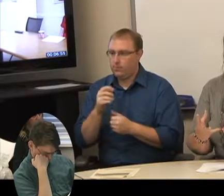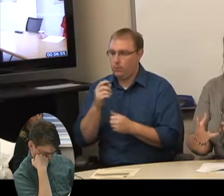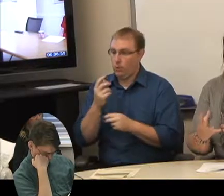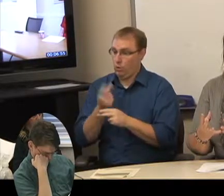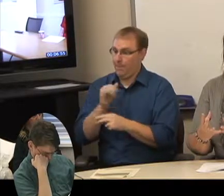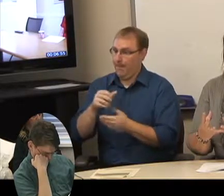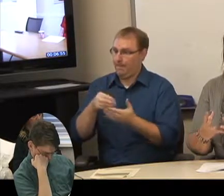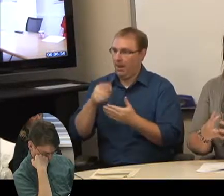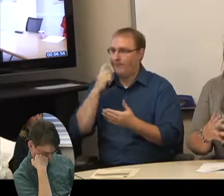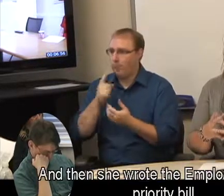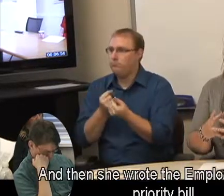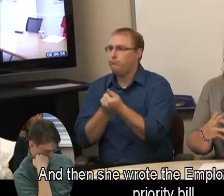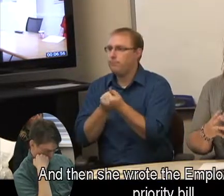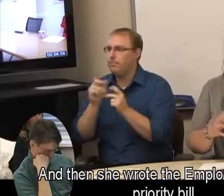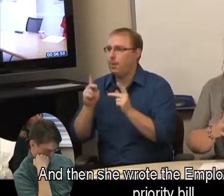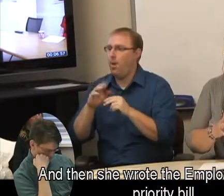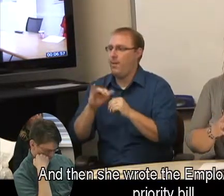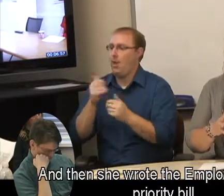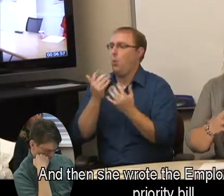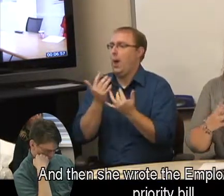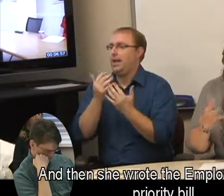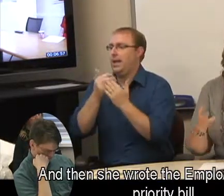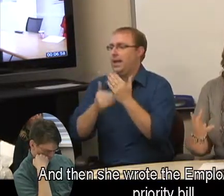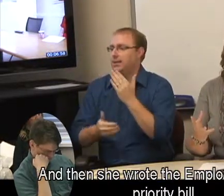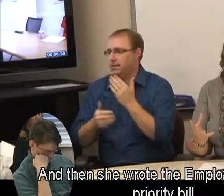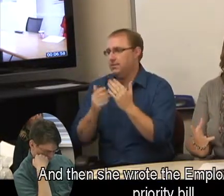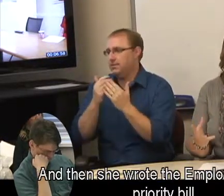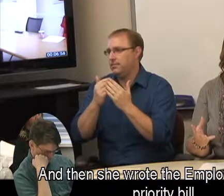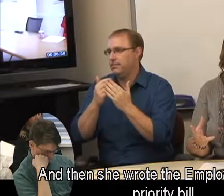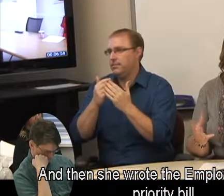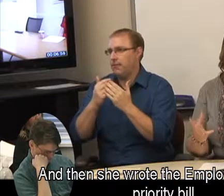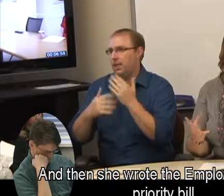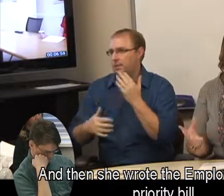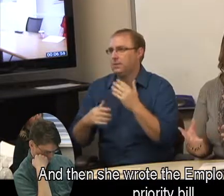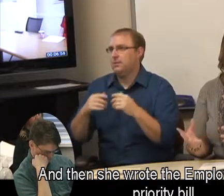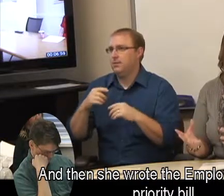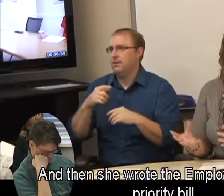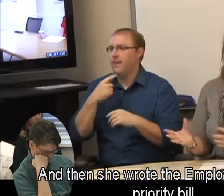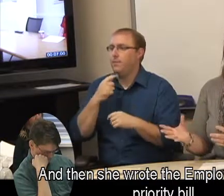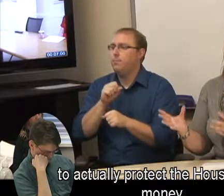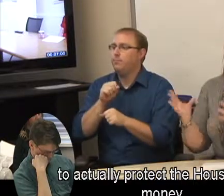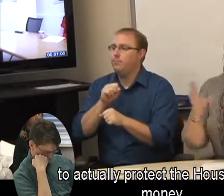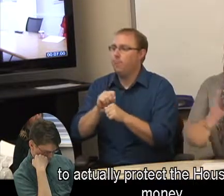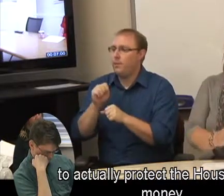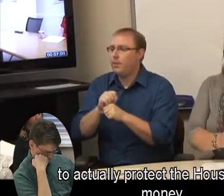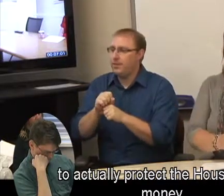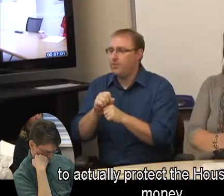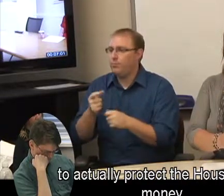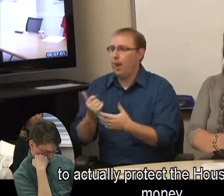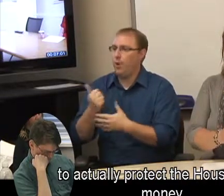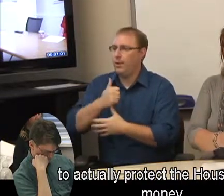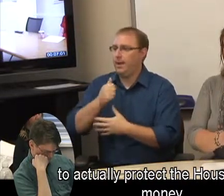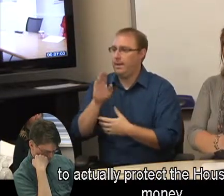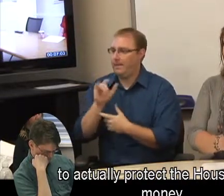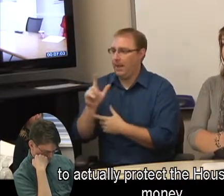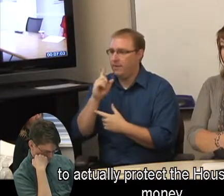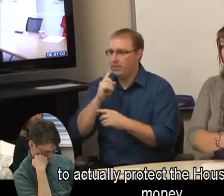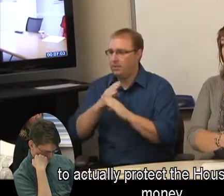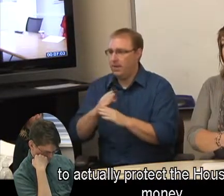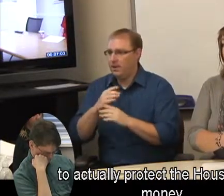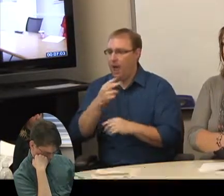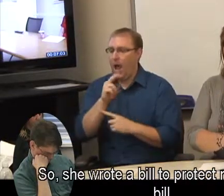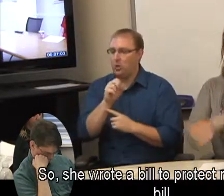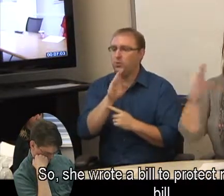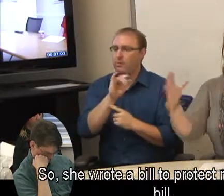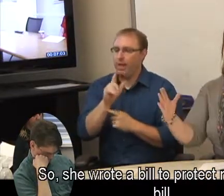people on the waiting list. And then she wrote the Employment First Priority Bill to actually protect the House Bill 45